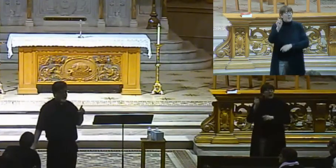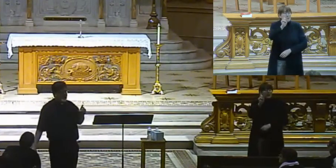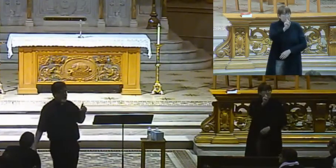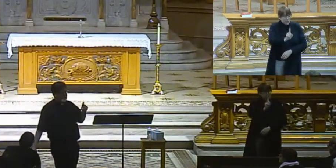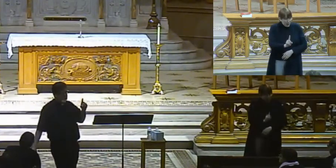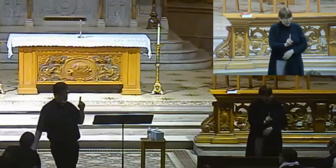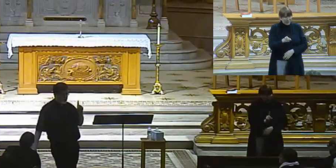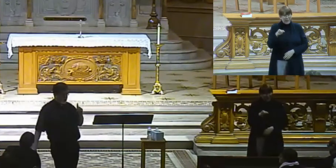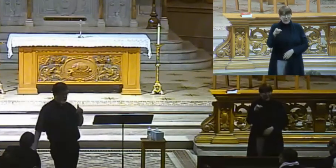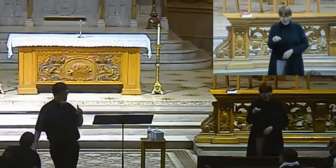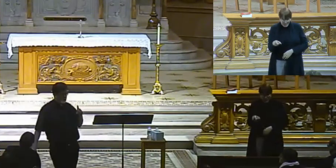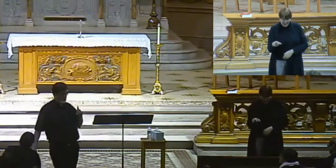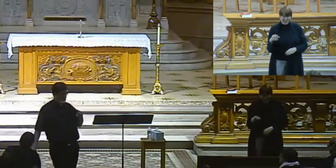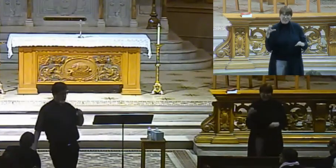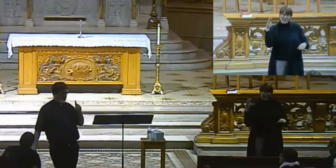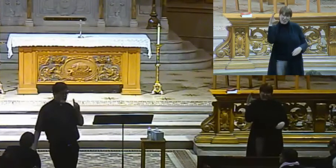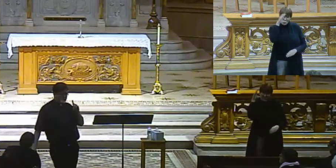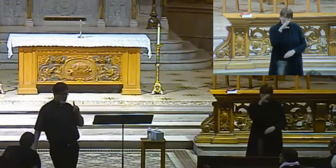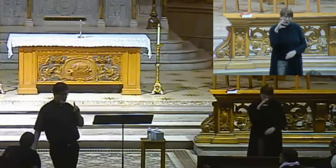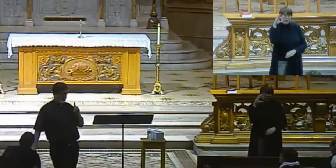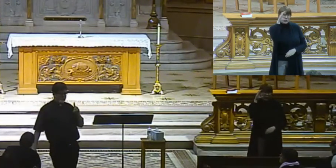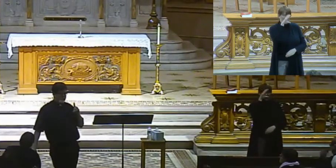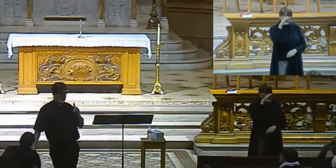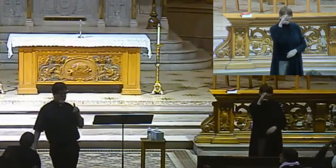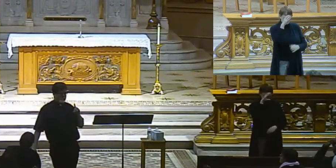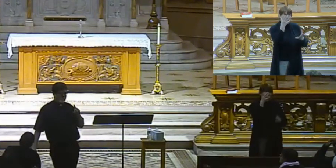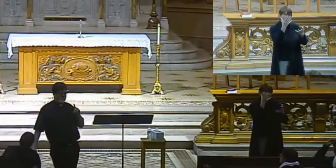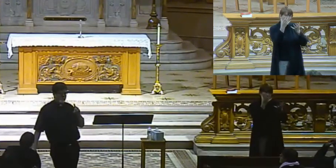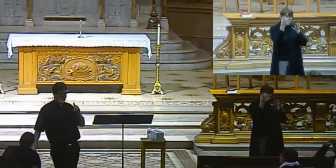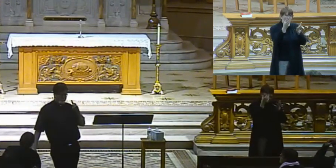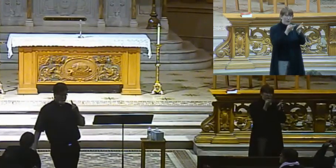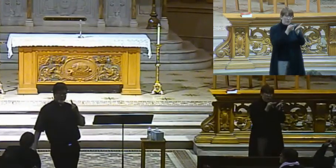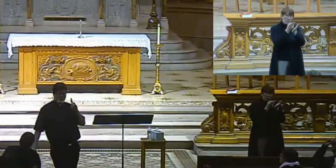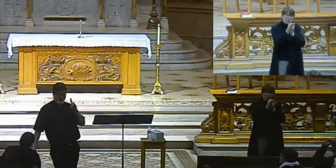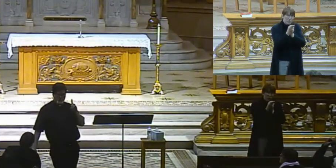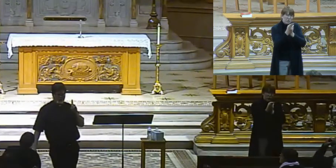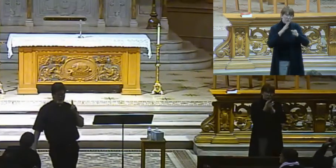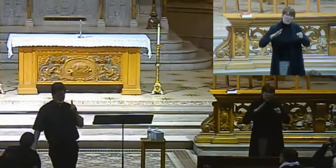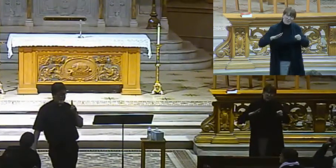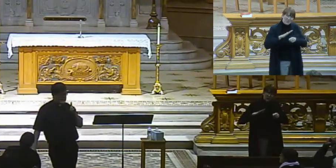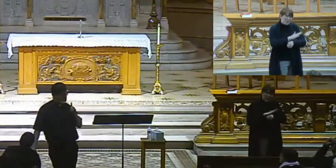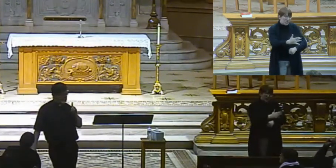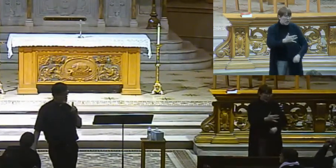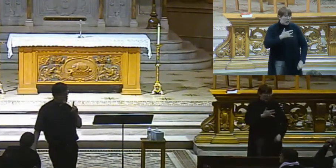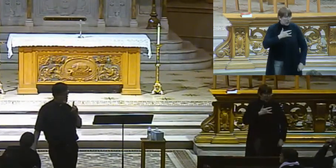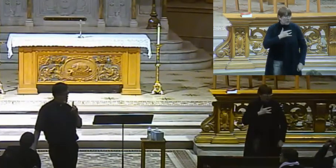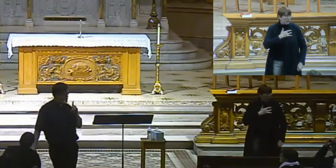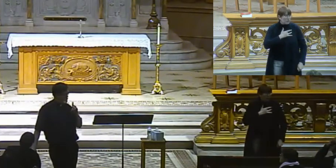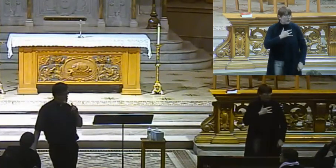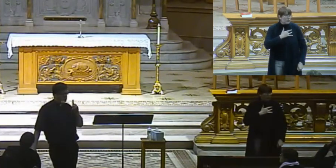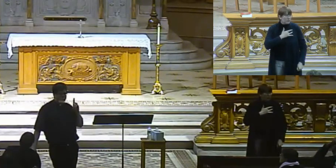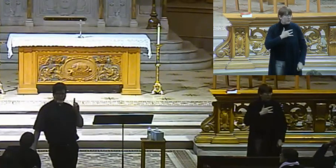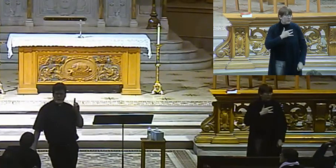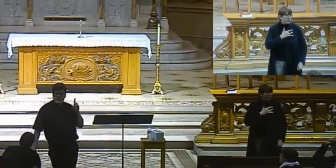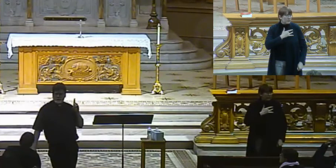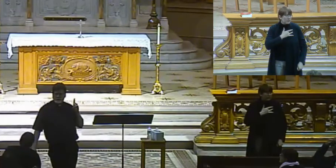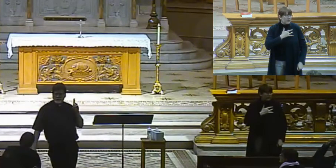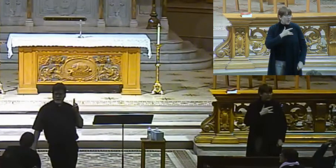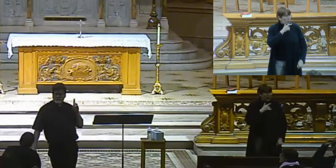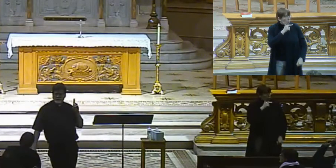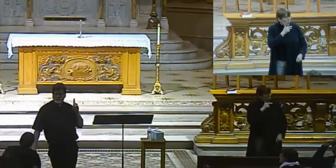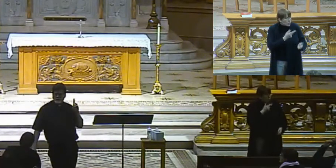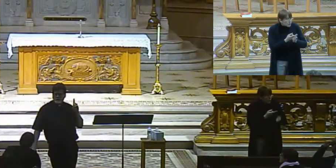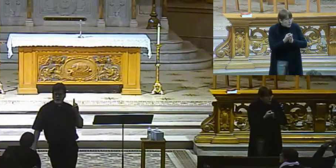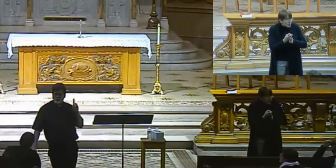who have sought the truth with all sincerity, all right? And who is the truth?